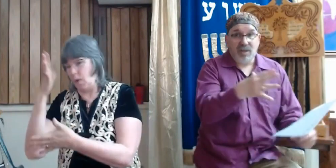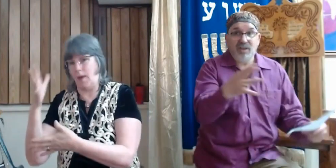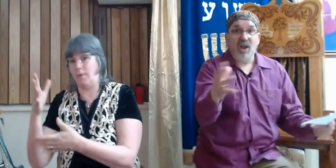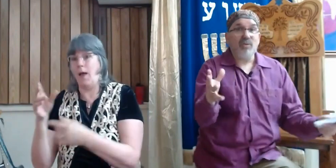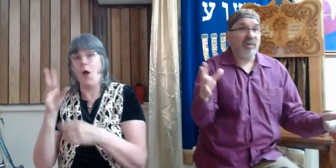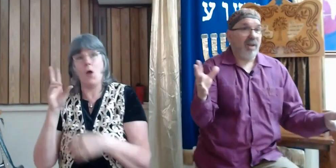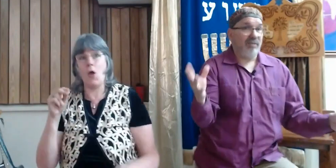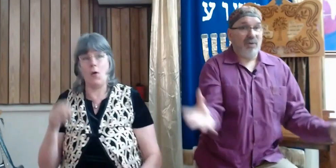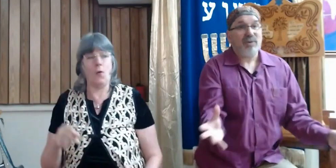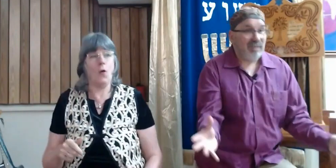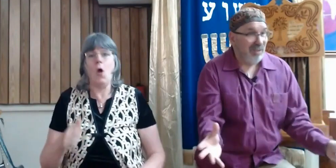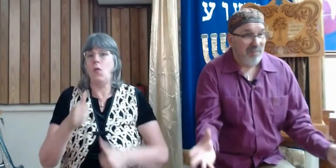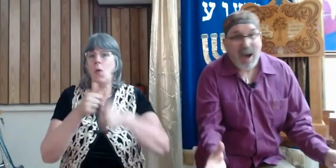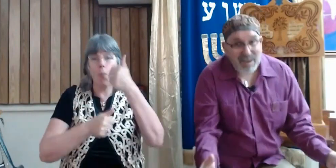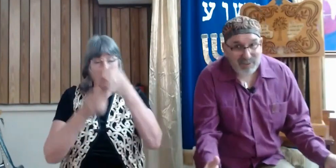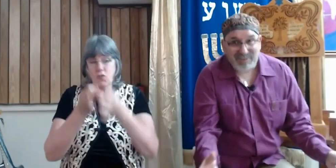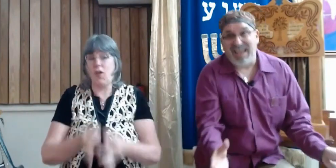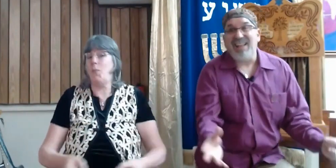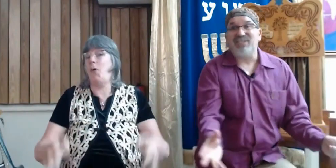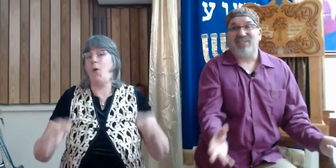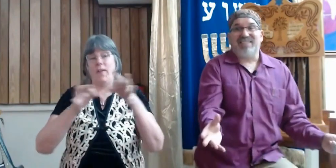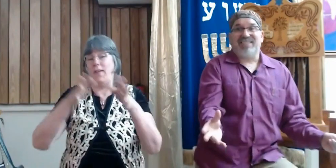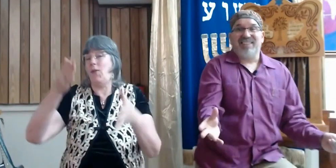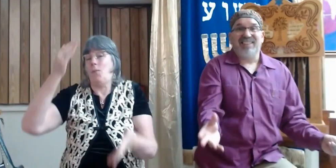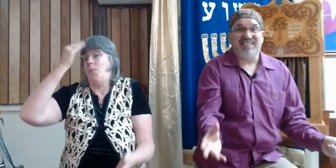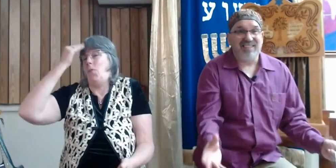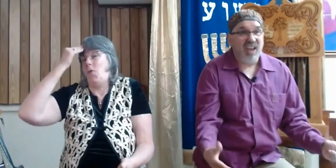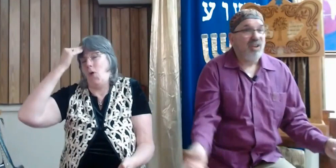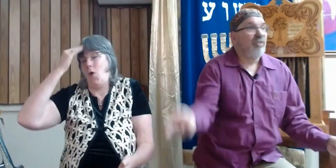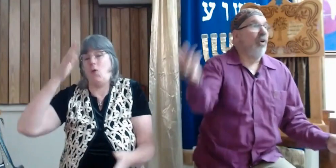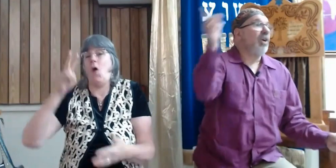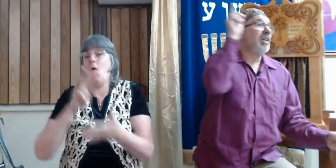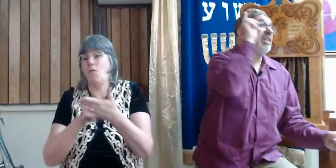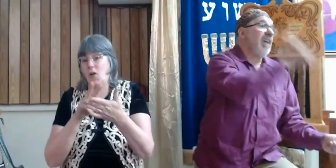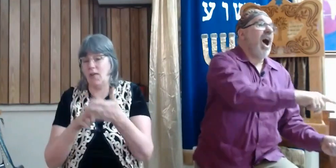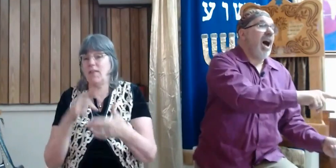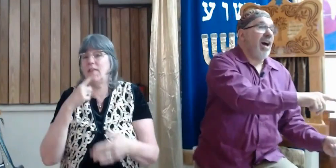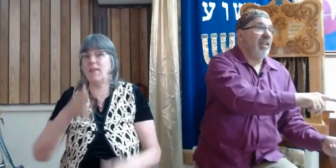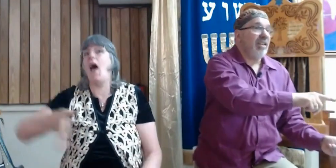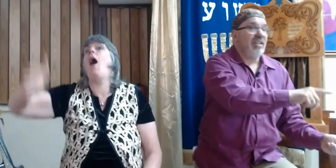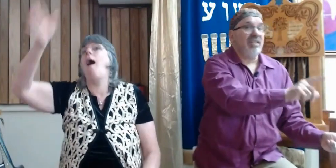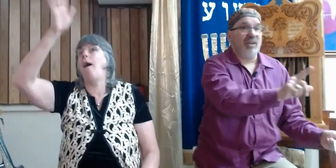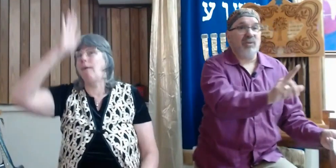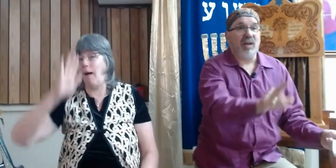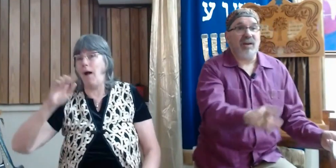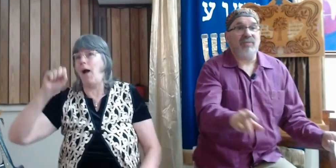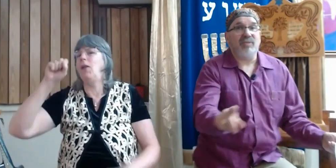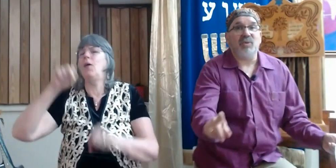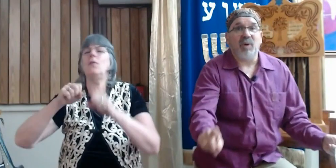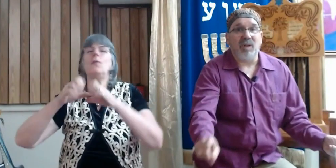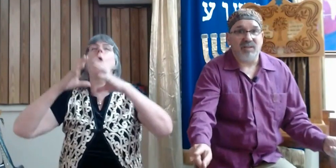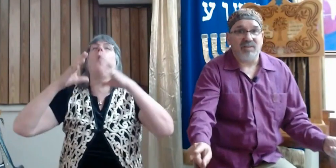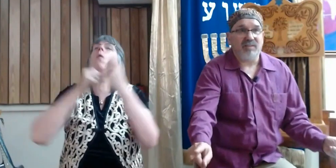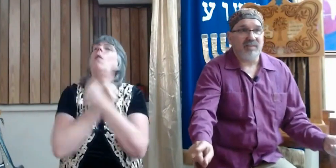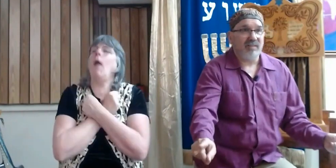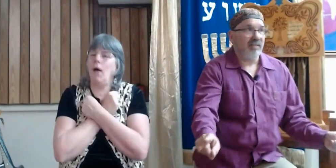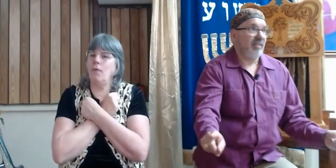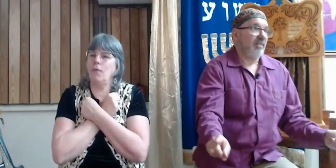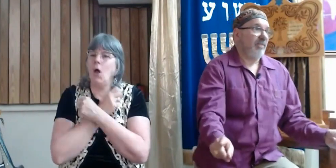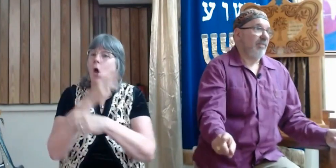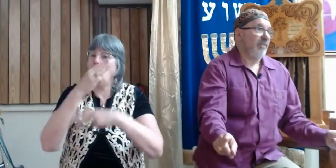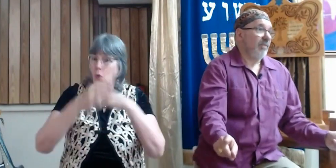most known verse in the Bible tells us, it says, for God so loved the world